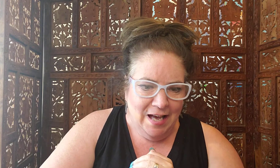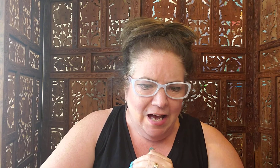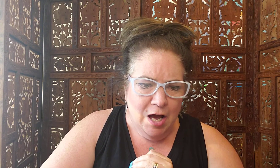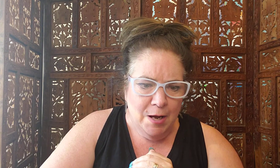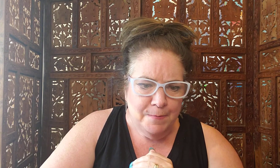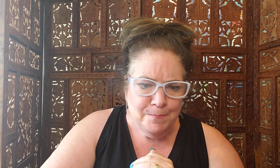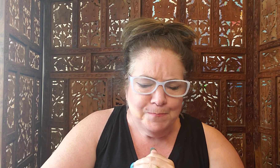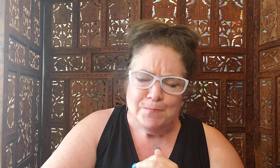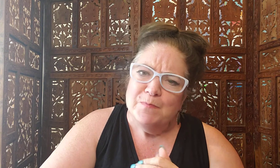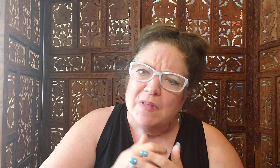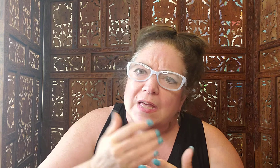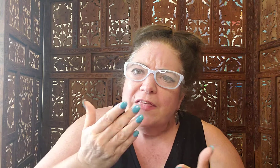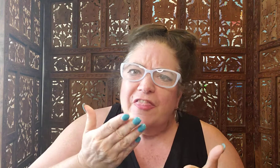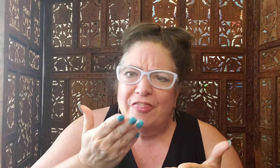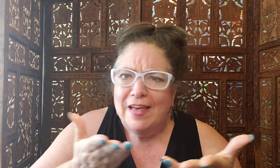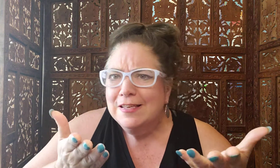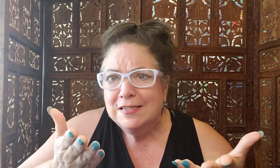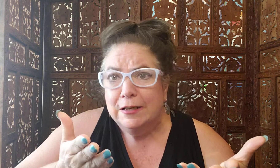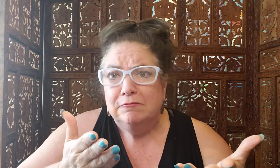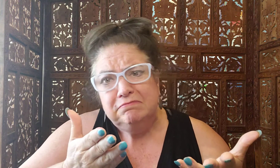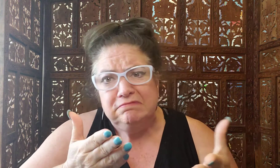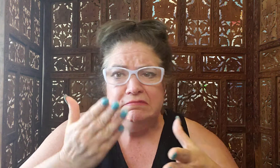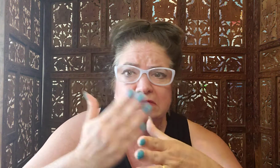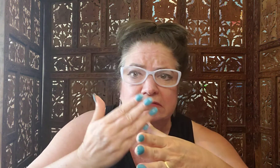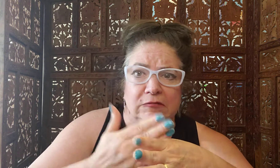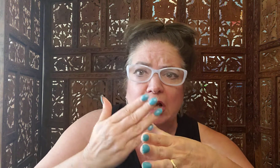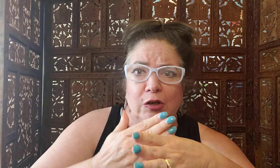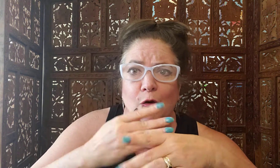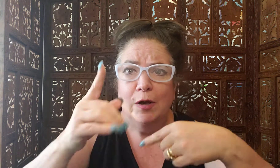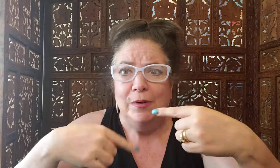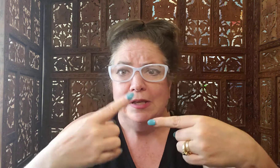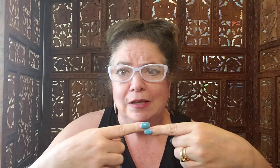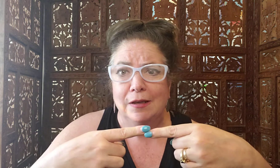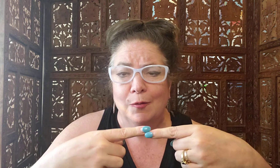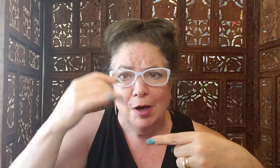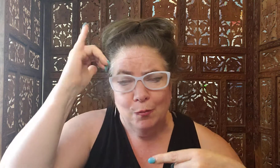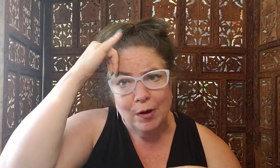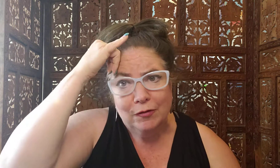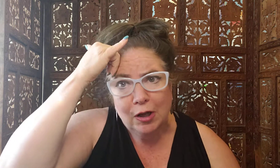Um, things that annoy me about Buffalo,